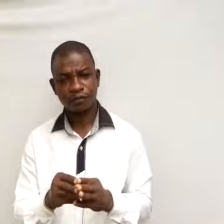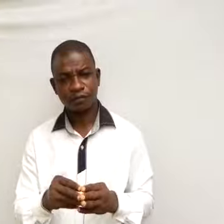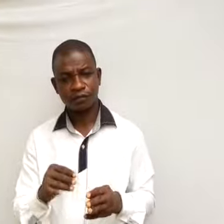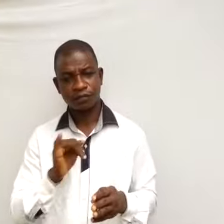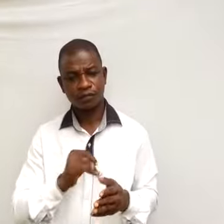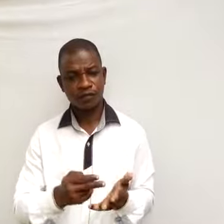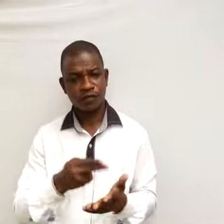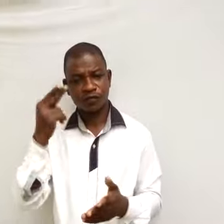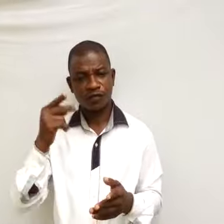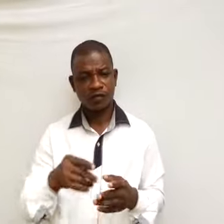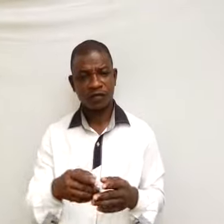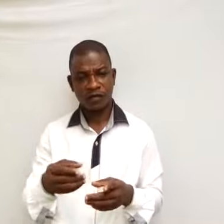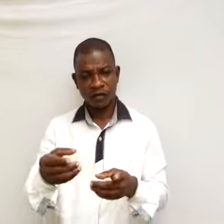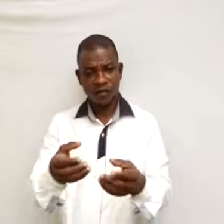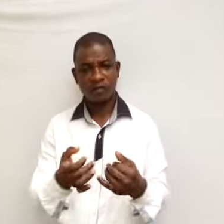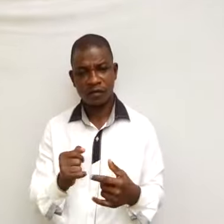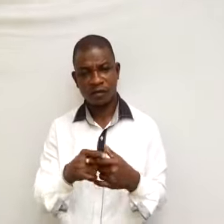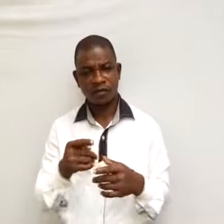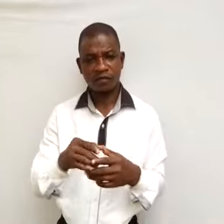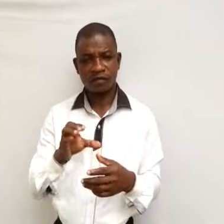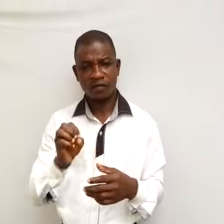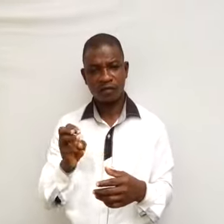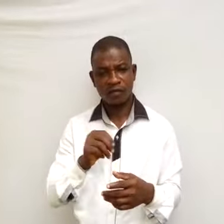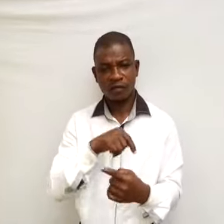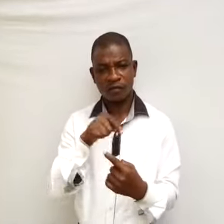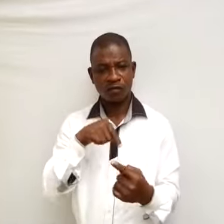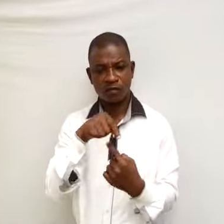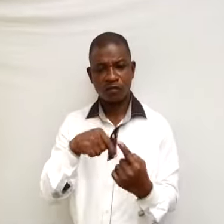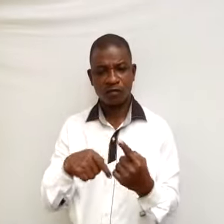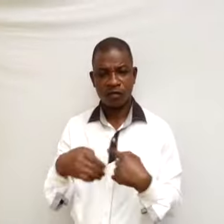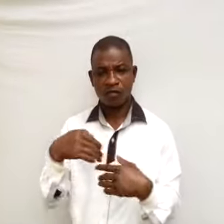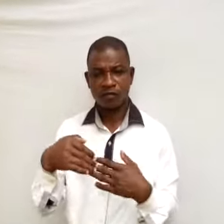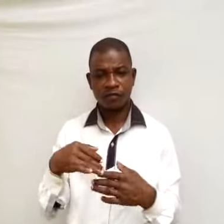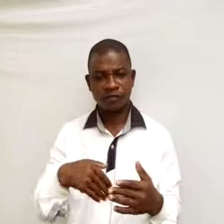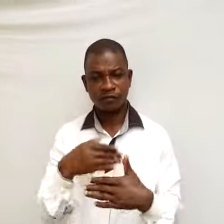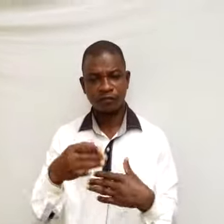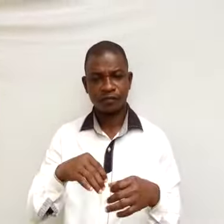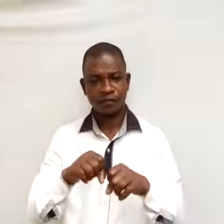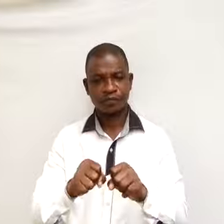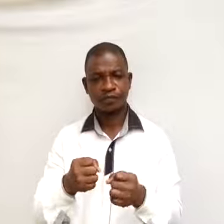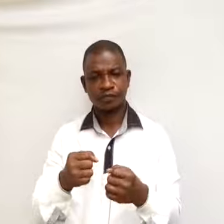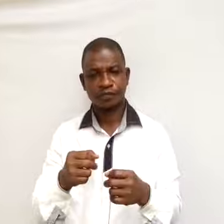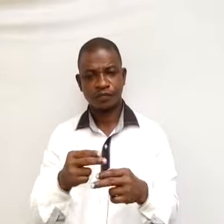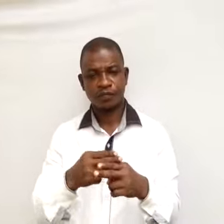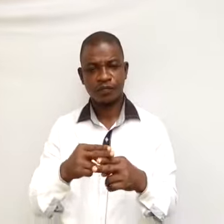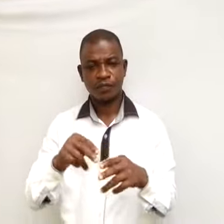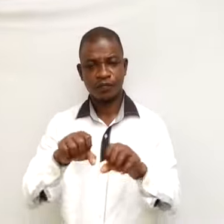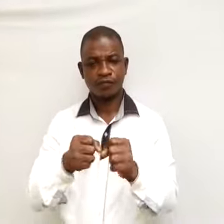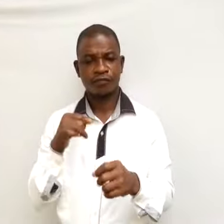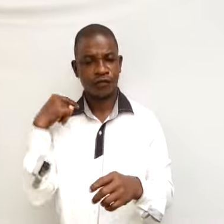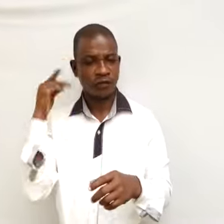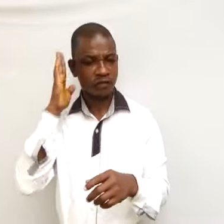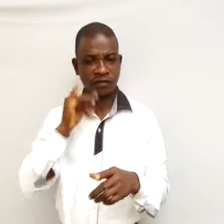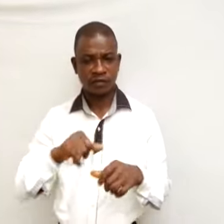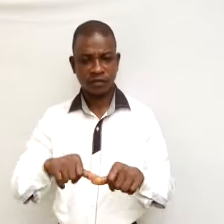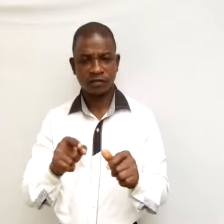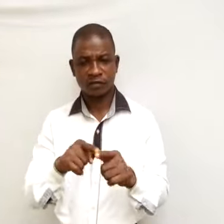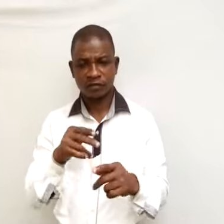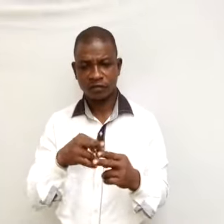of consumers. When we come back after this short break, we shall continue with the remaining factors